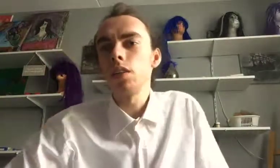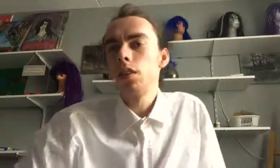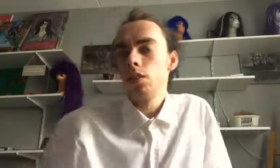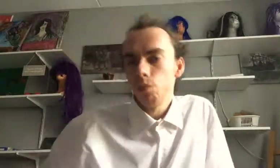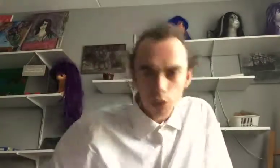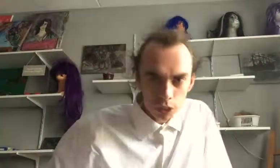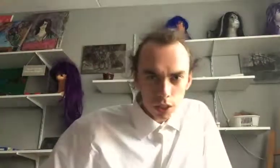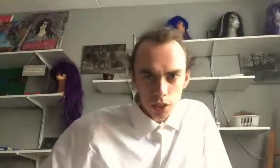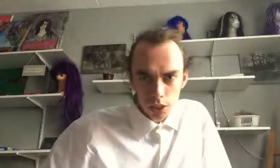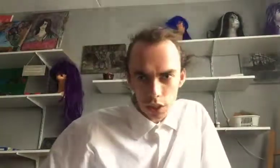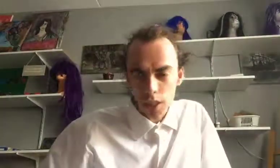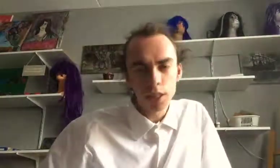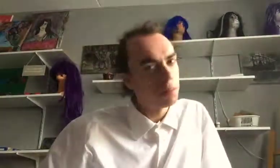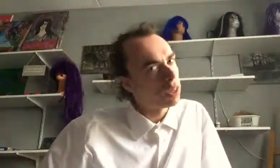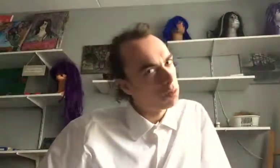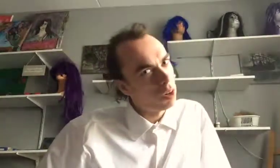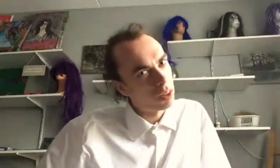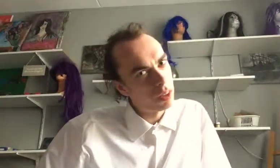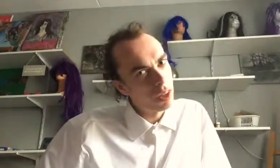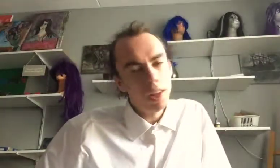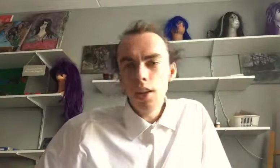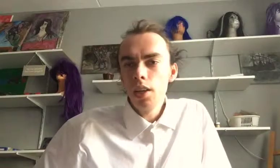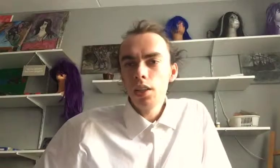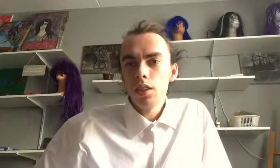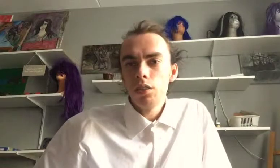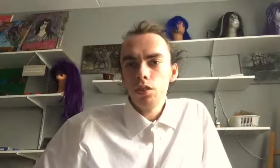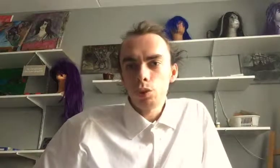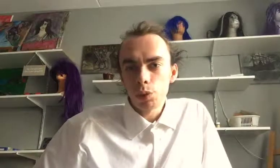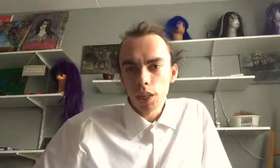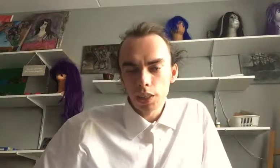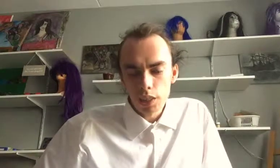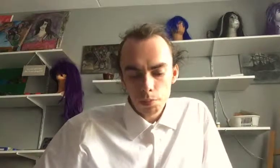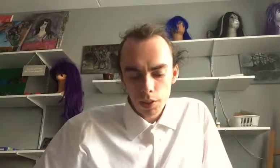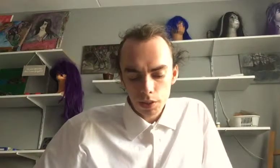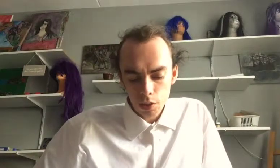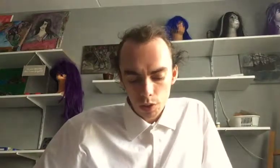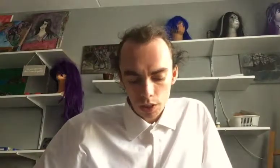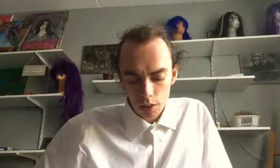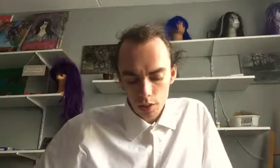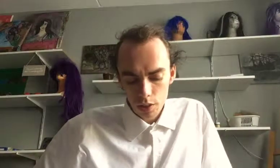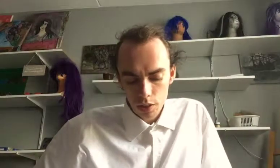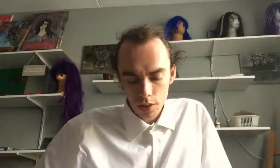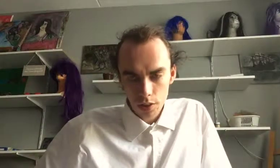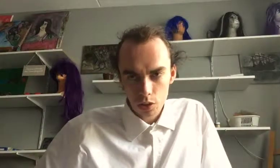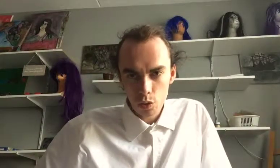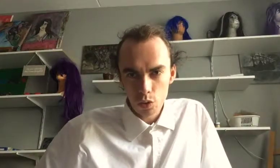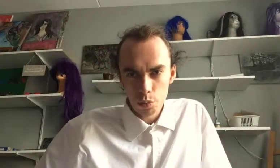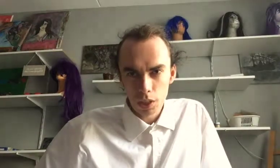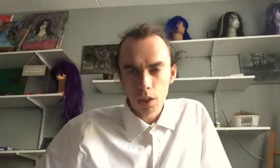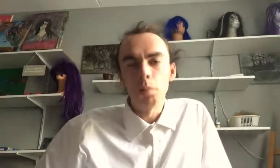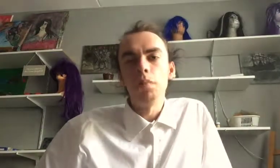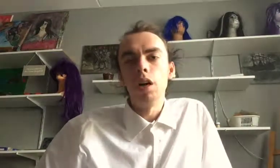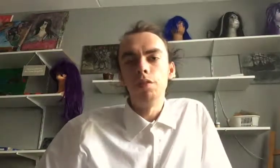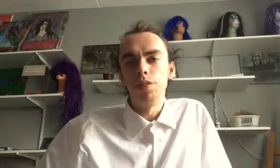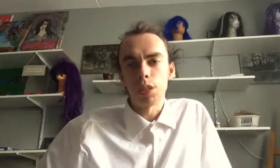When darkness and light become one, the reality splintered away, and the truth become, invisible.